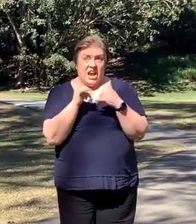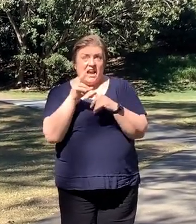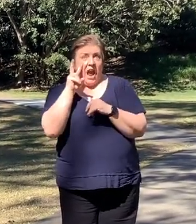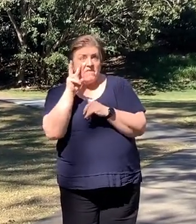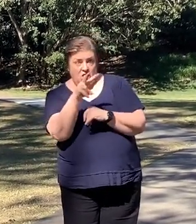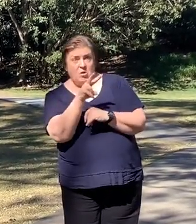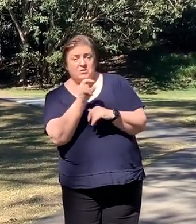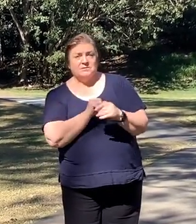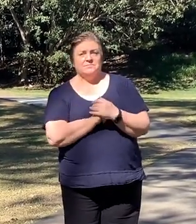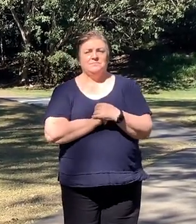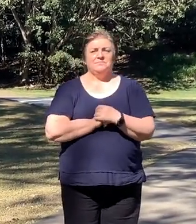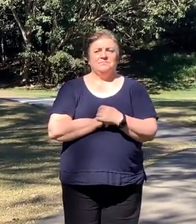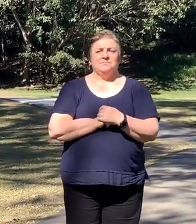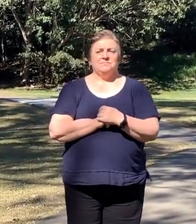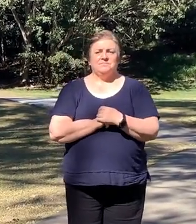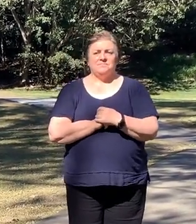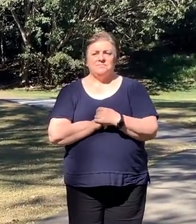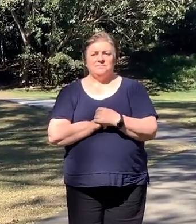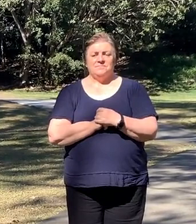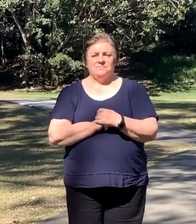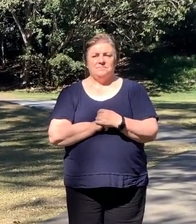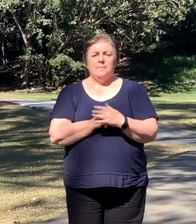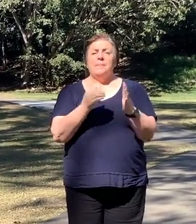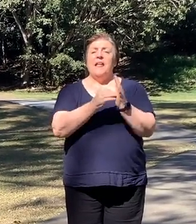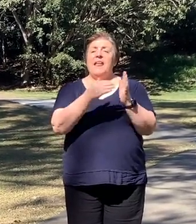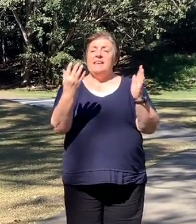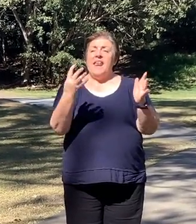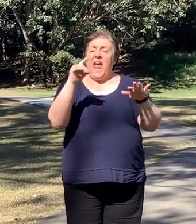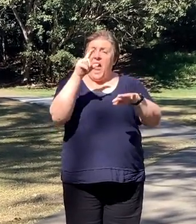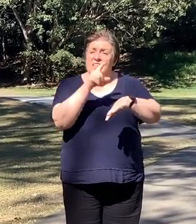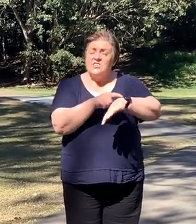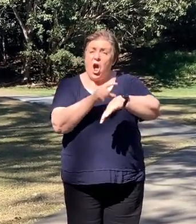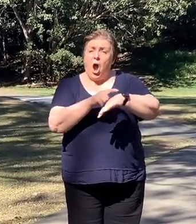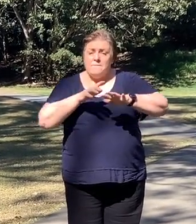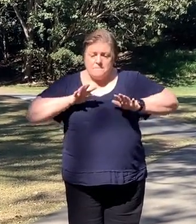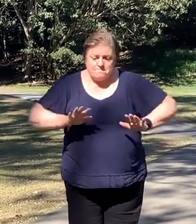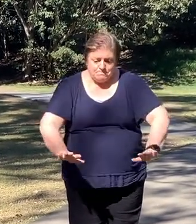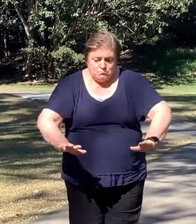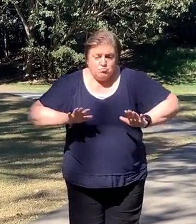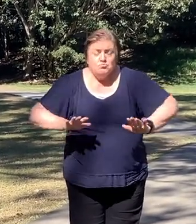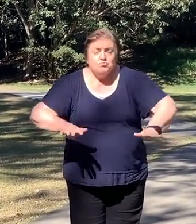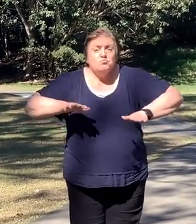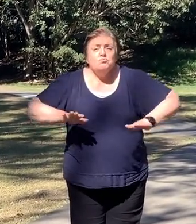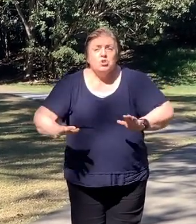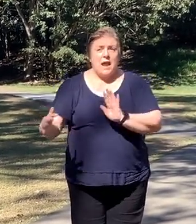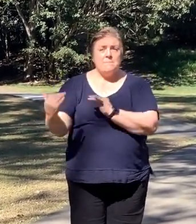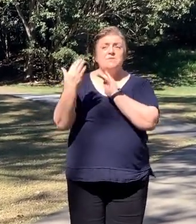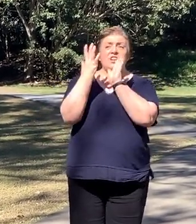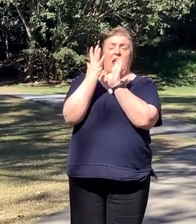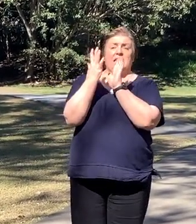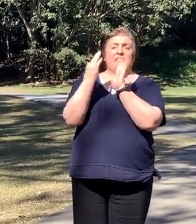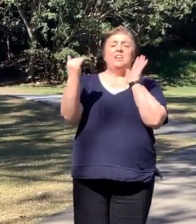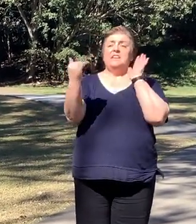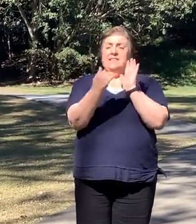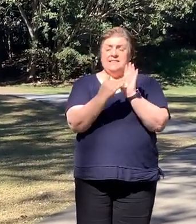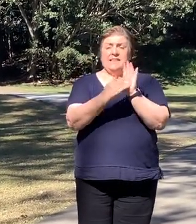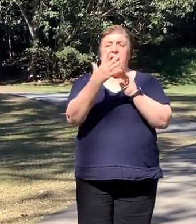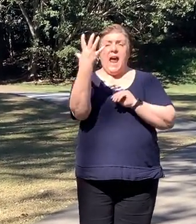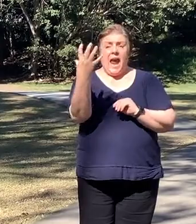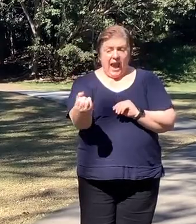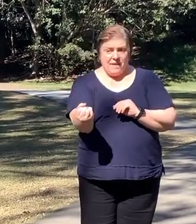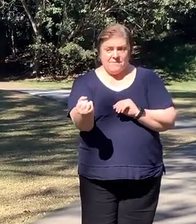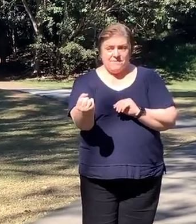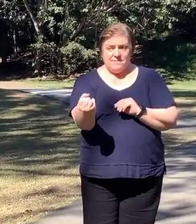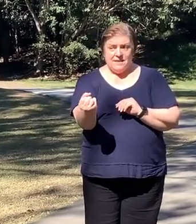via the music playlist on the channel. So now it's time for a bit of a push-up challenge and a bit of fun. Today we have with